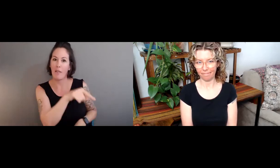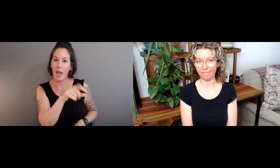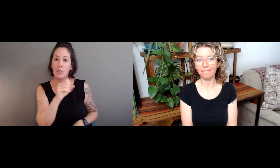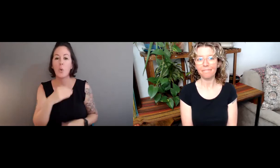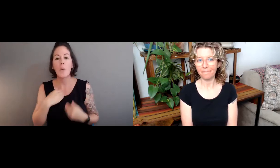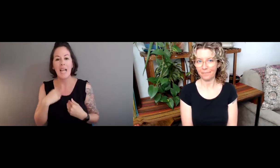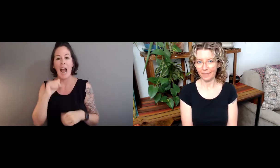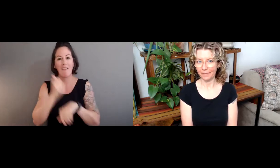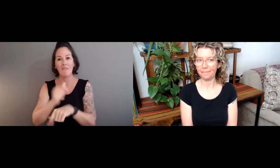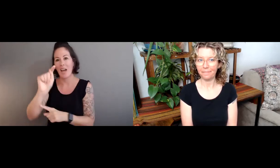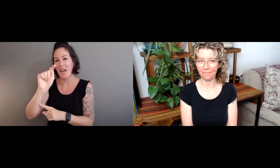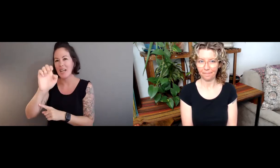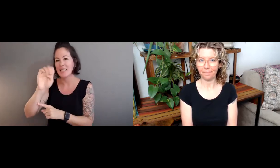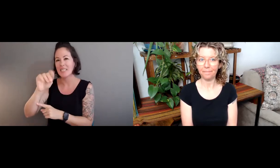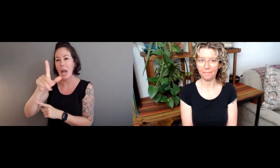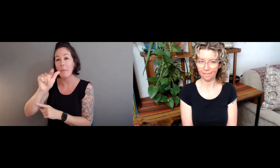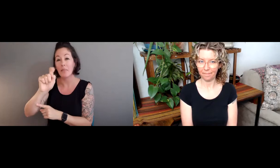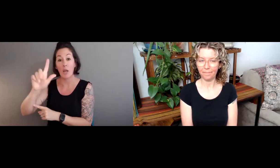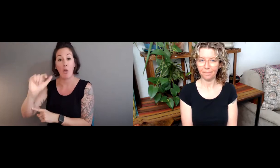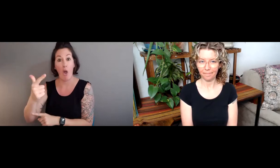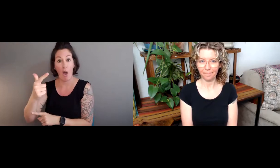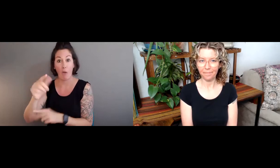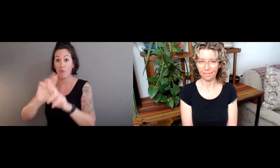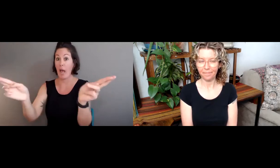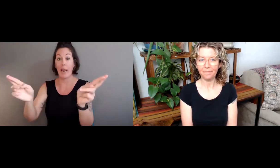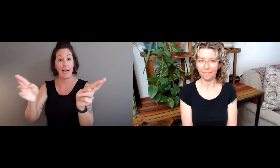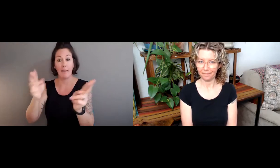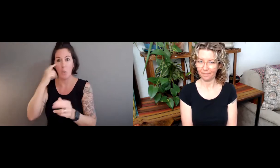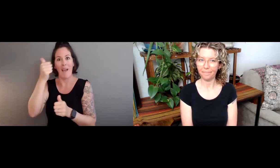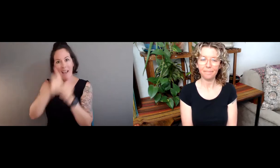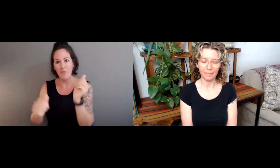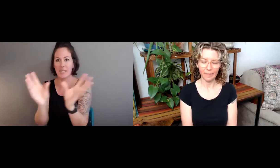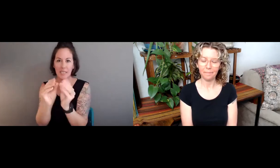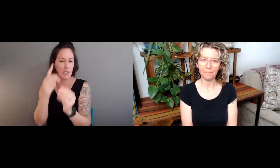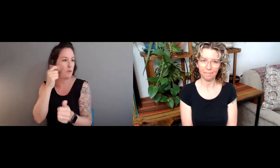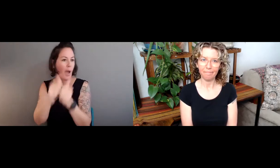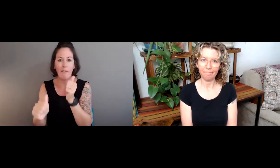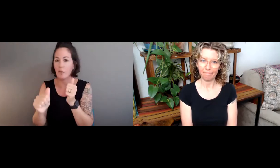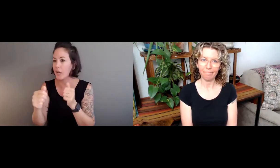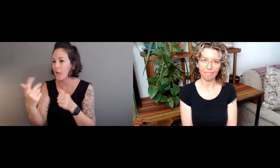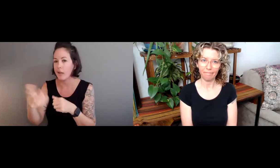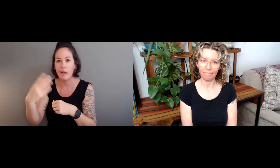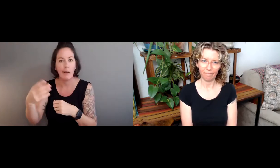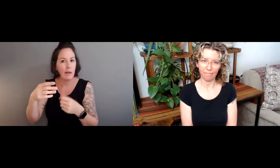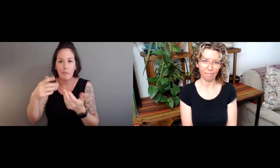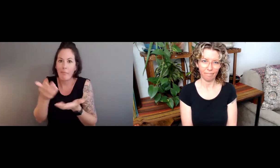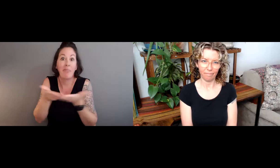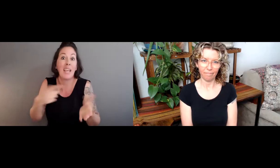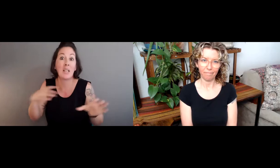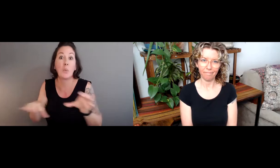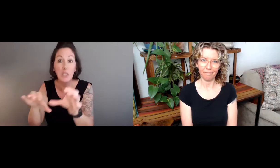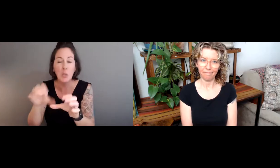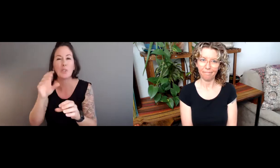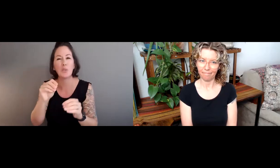And then we made our coding logs based on that. So, we have a template log ready for every session.